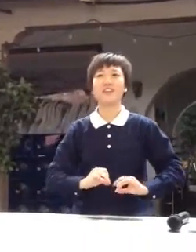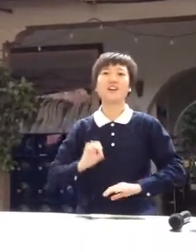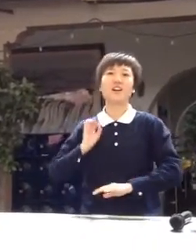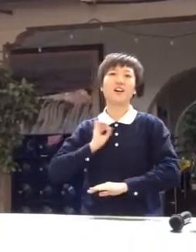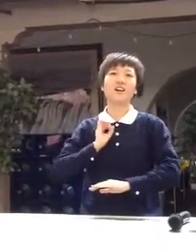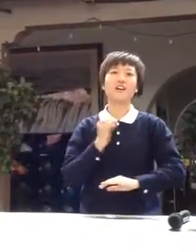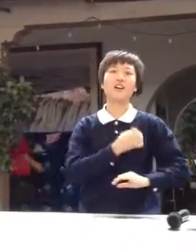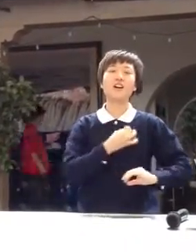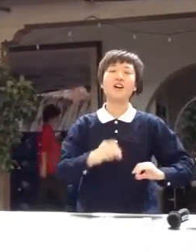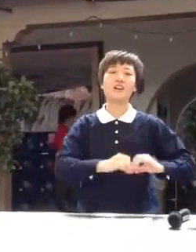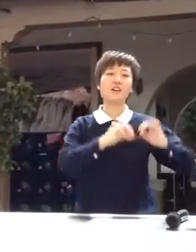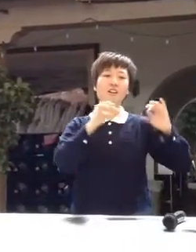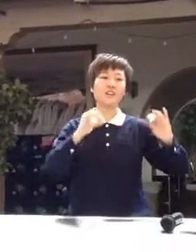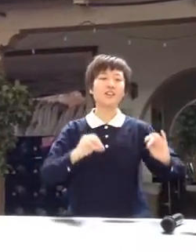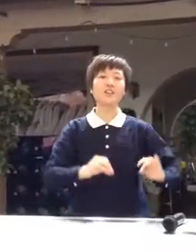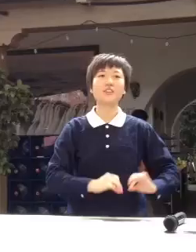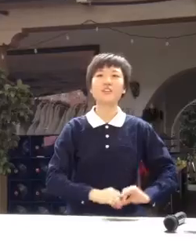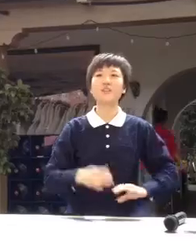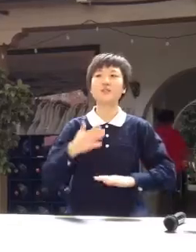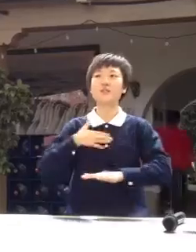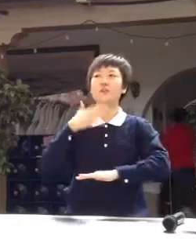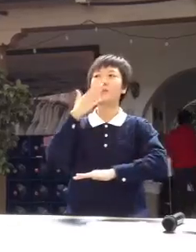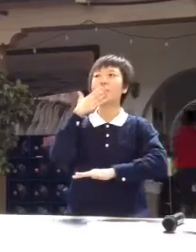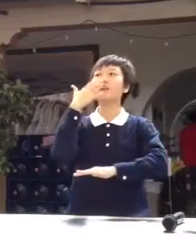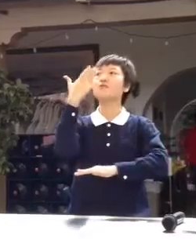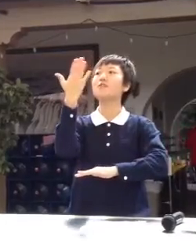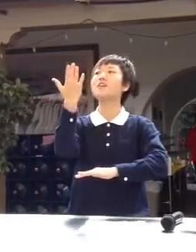Our hearts feel grateful,